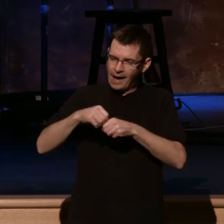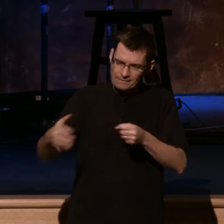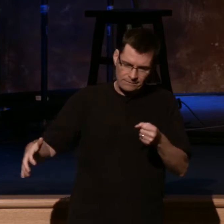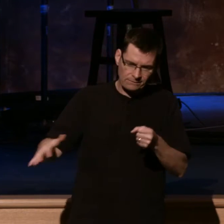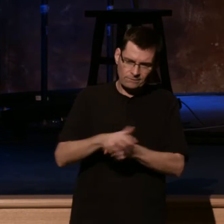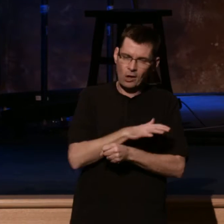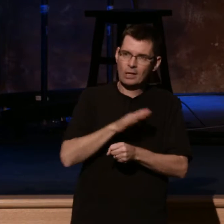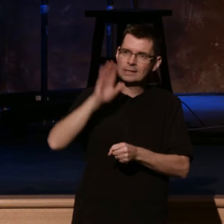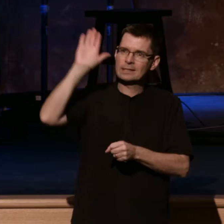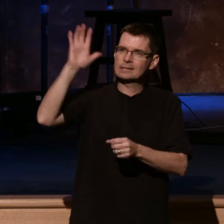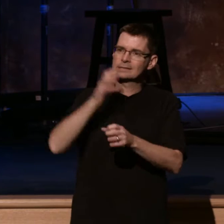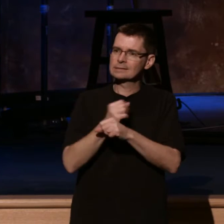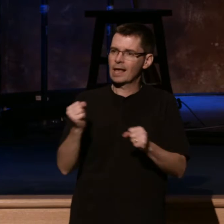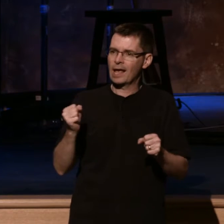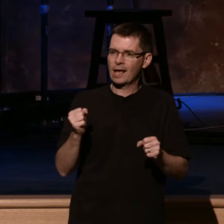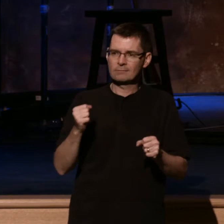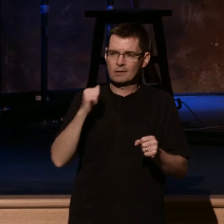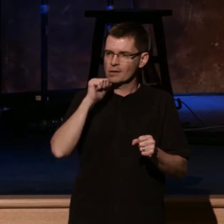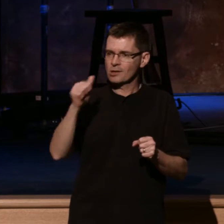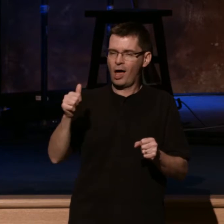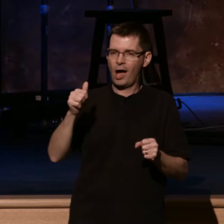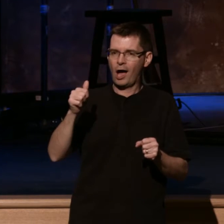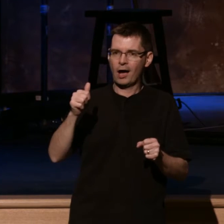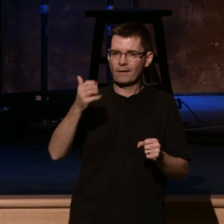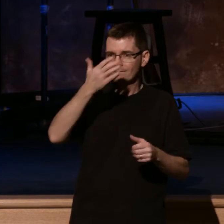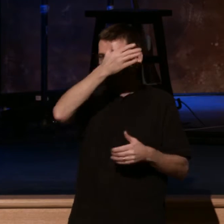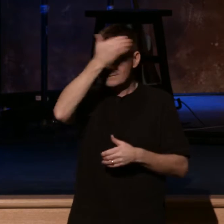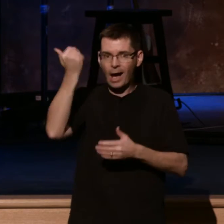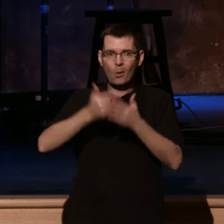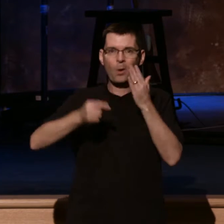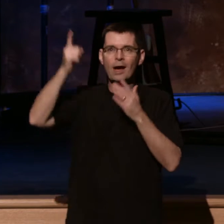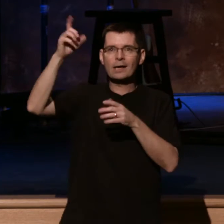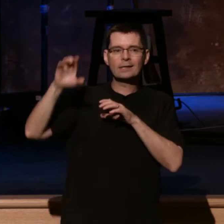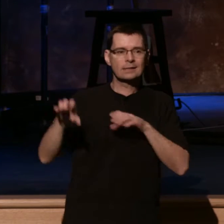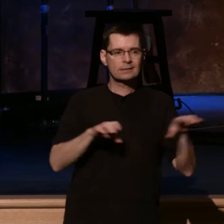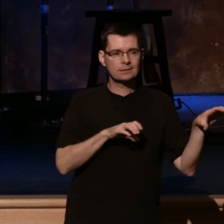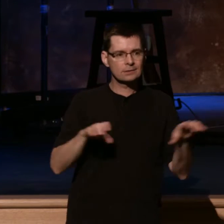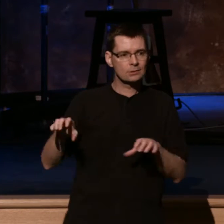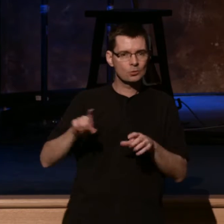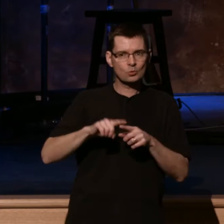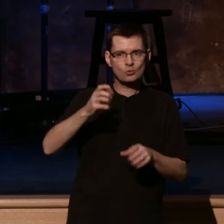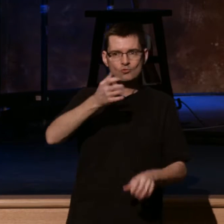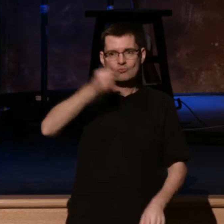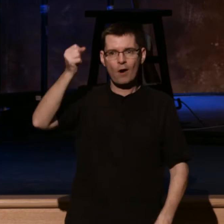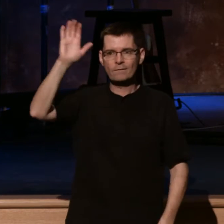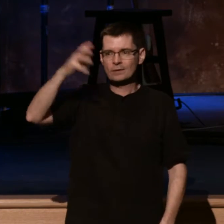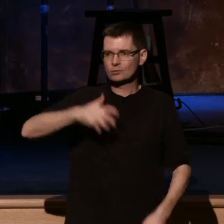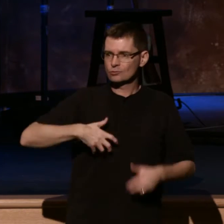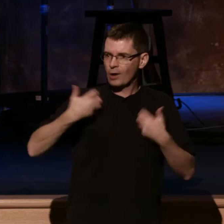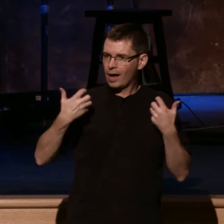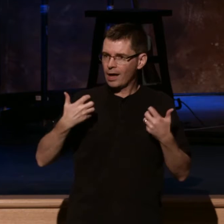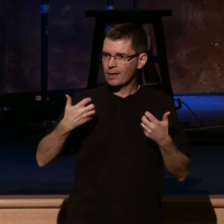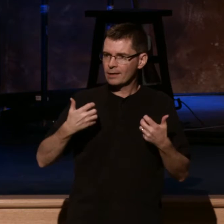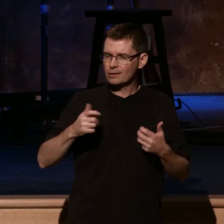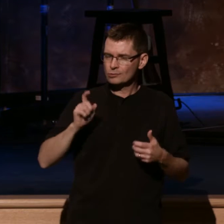Let us not take for granted what you have done to remove your wrath. Let us live in rich, intimate fellowship with you.